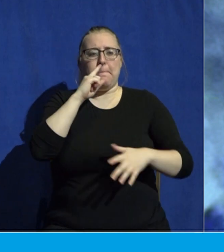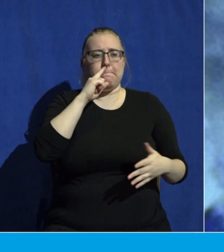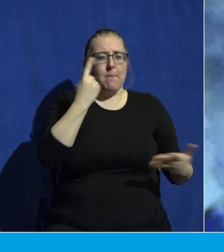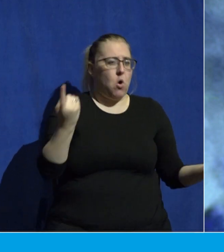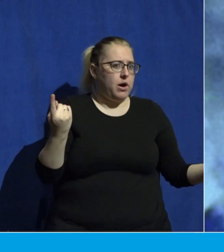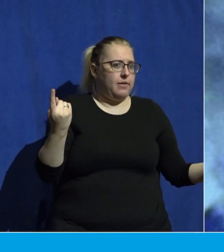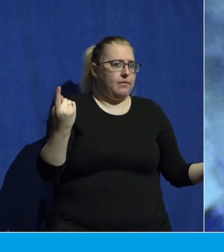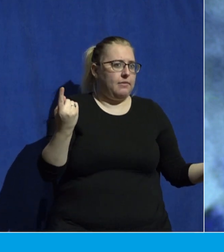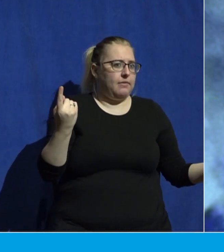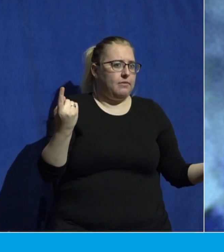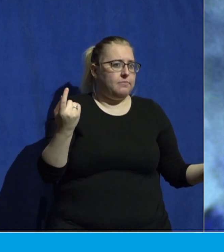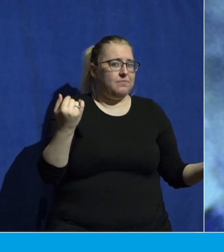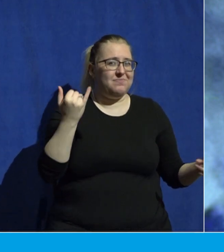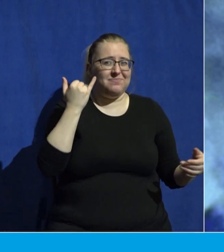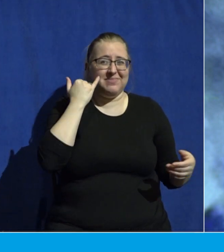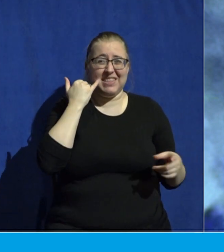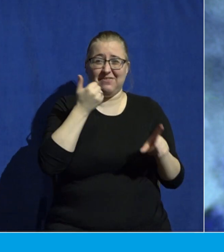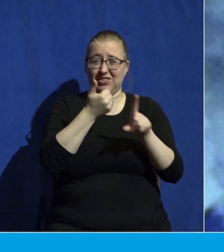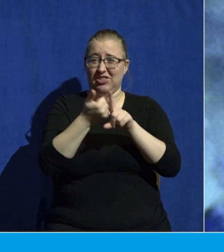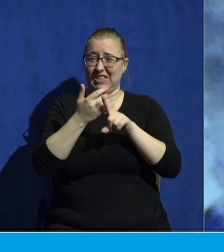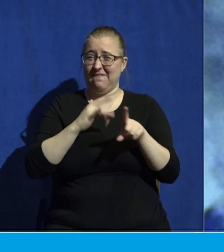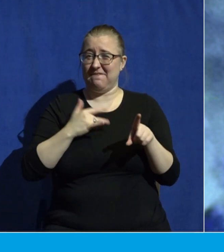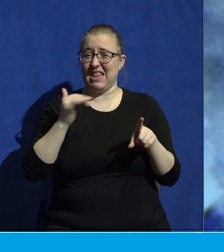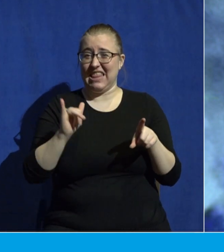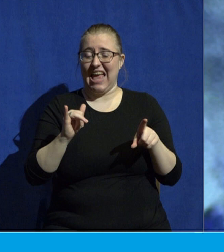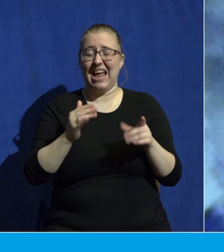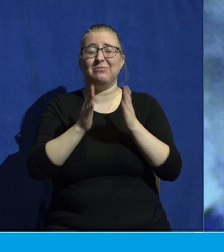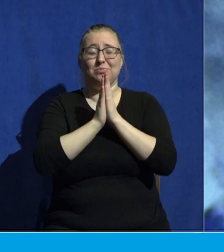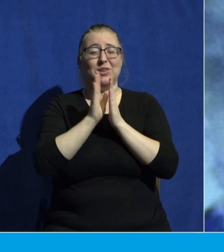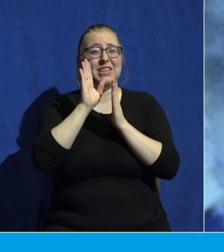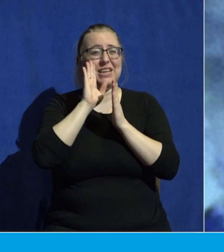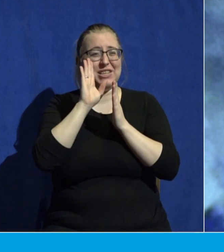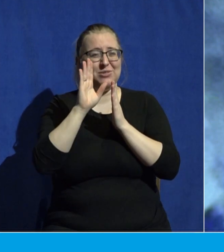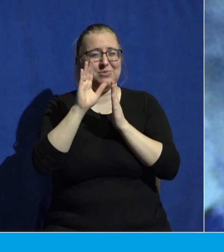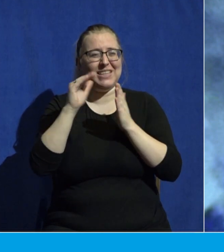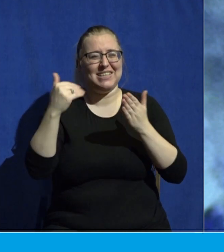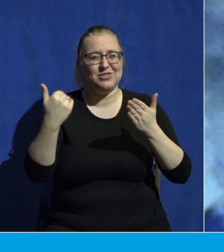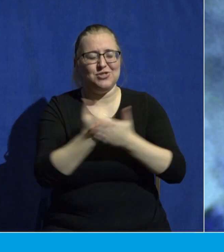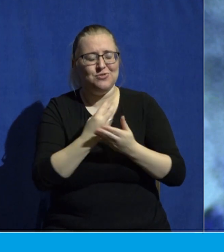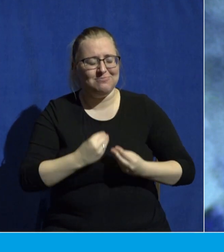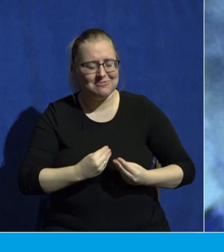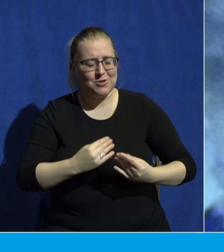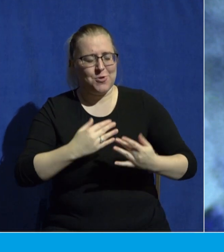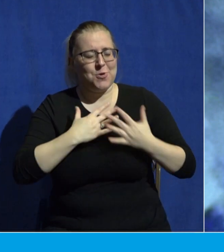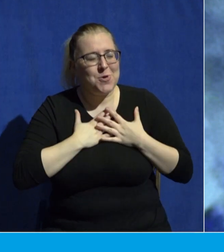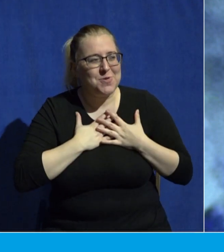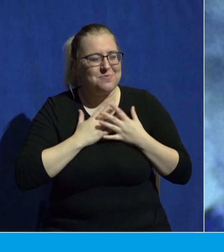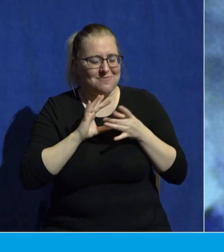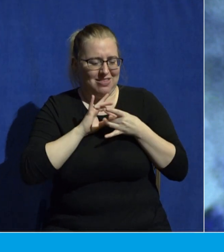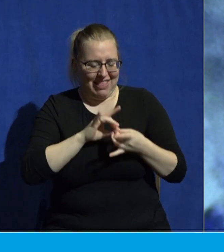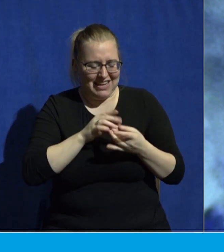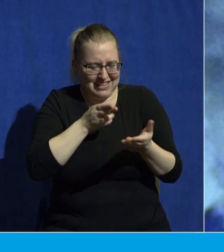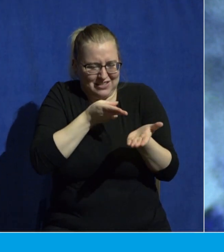I'm praying that you would, too, regain the wonder of the truths that are contained in this verse and allow it to reshape